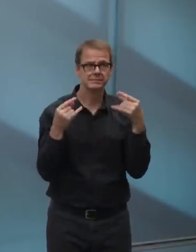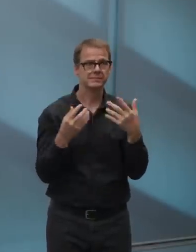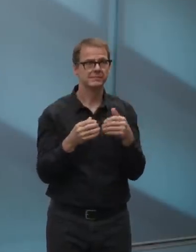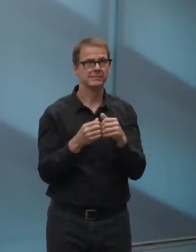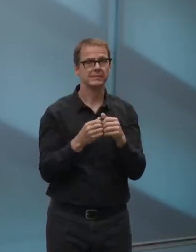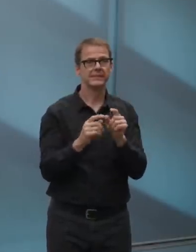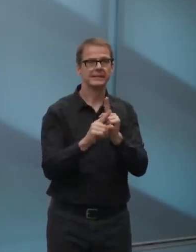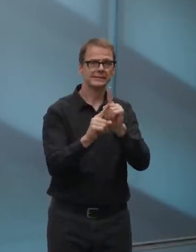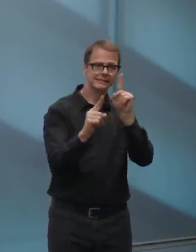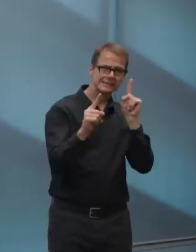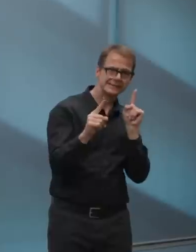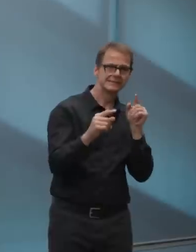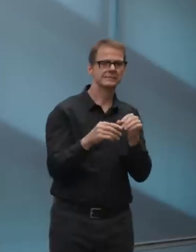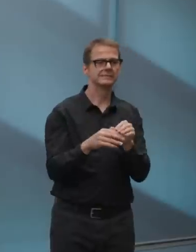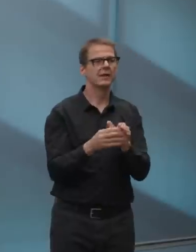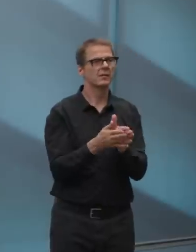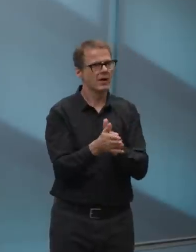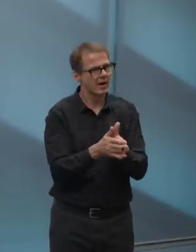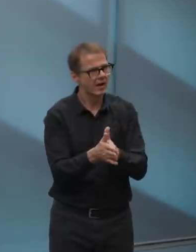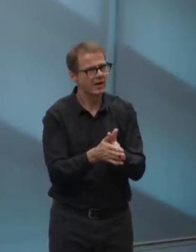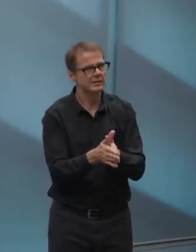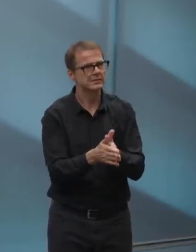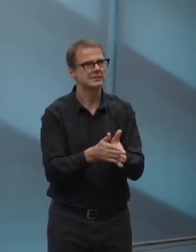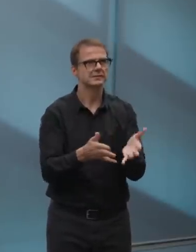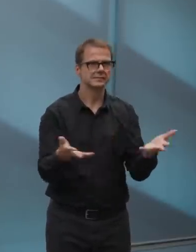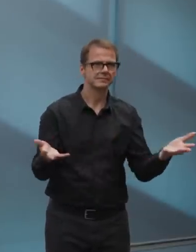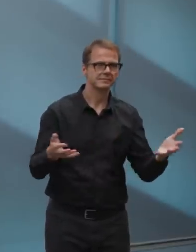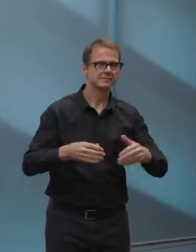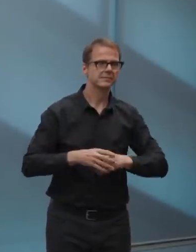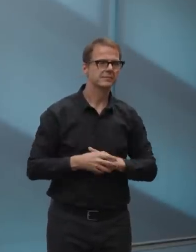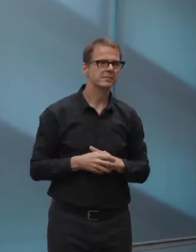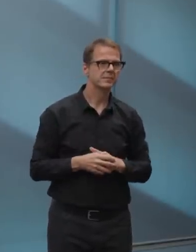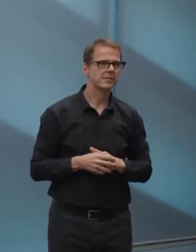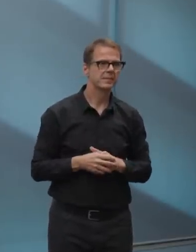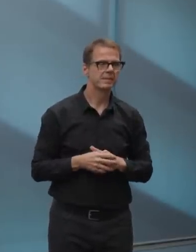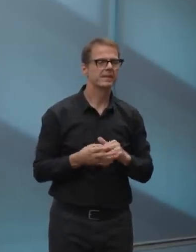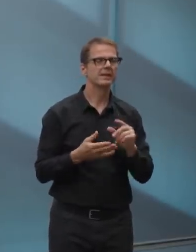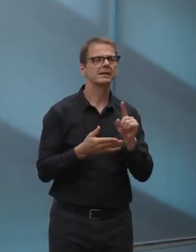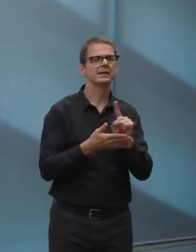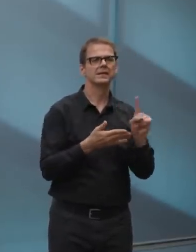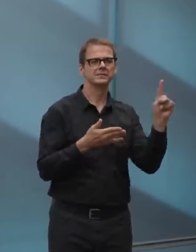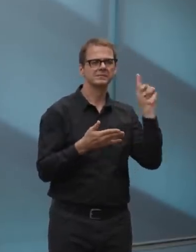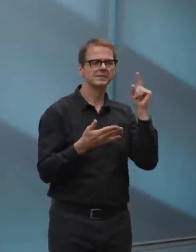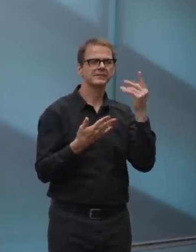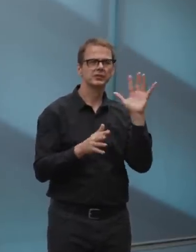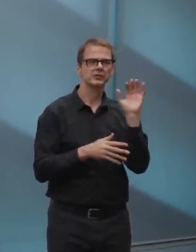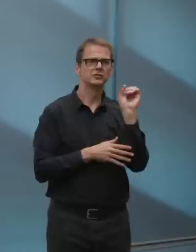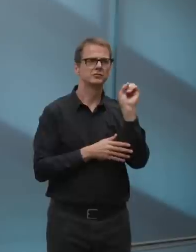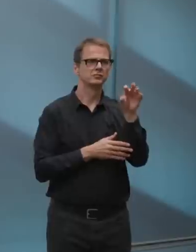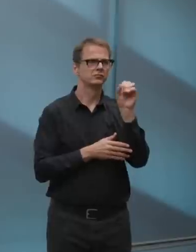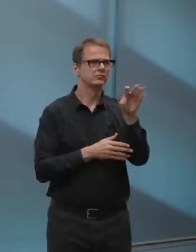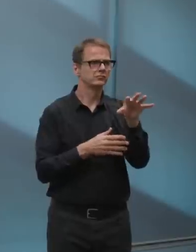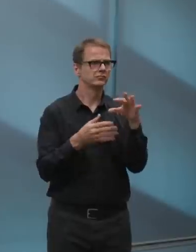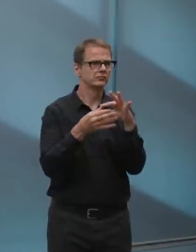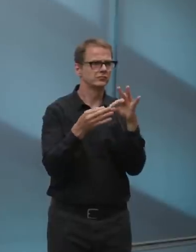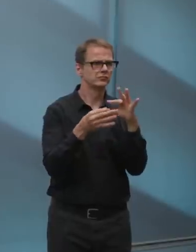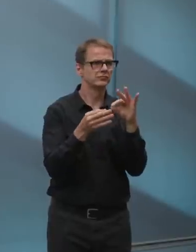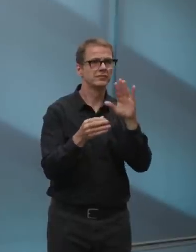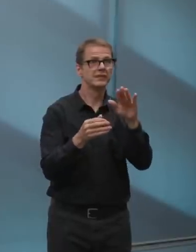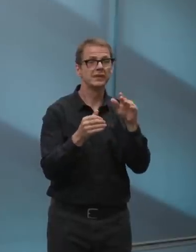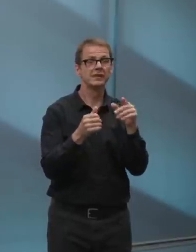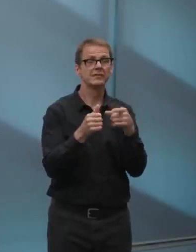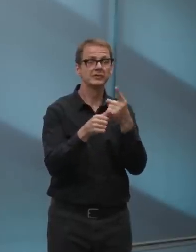the city is in due to COVID-19 since the very beginning of this pandemic. Now the message hasn't changed and the